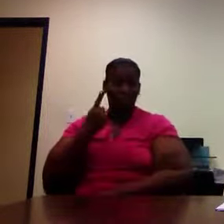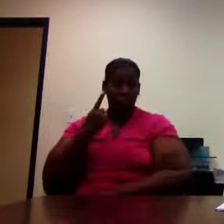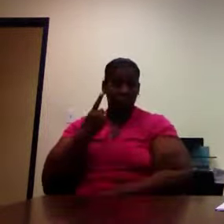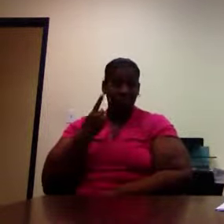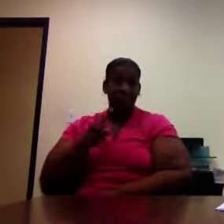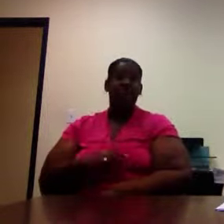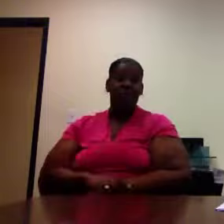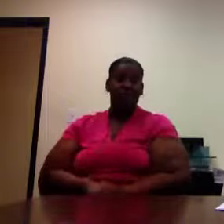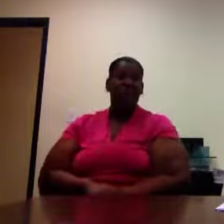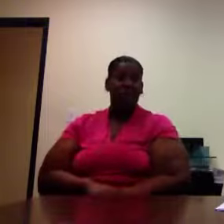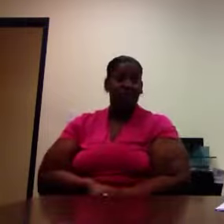Okay. Okay.